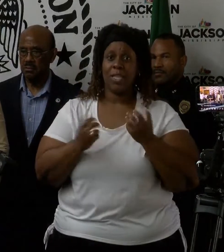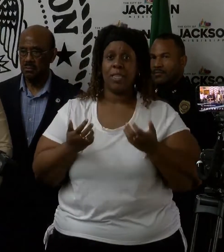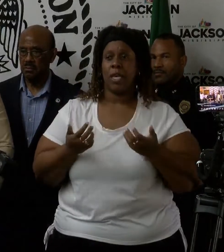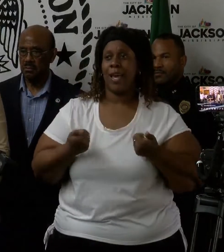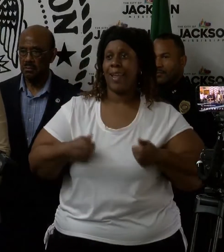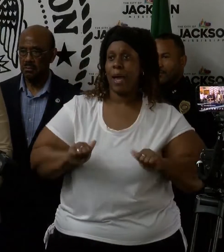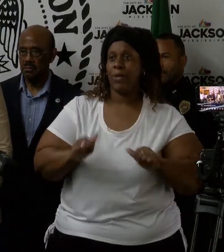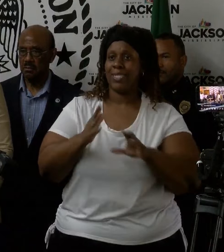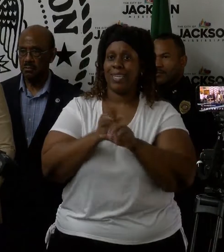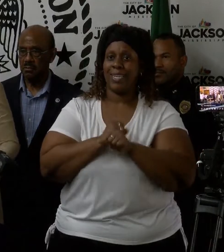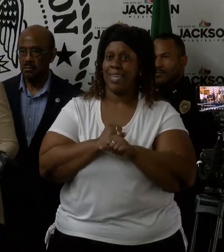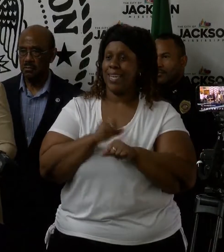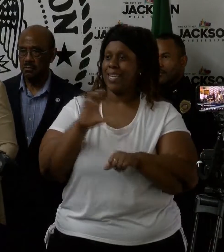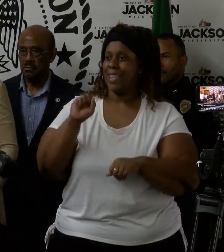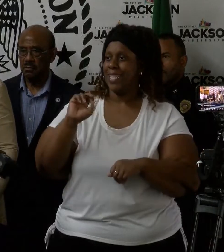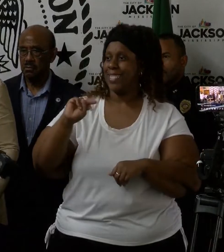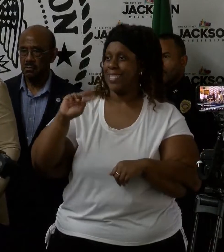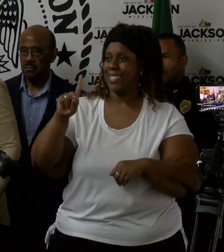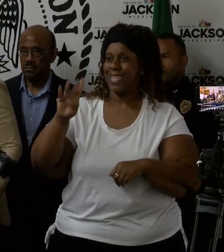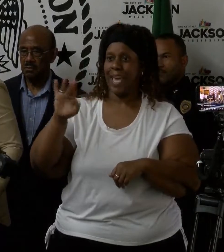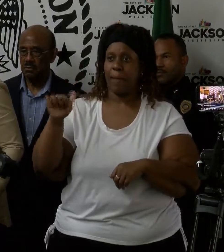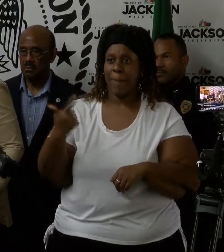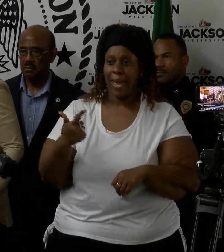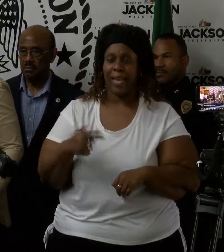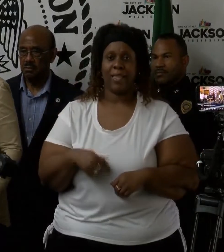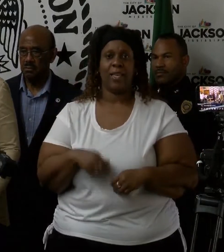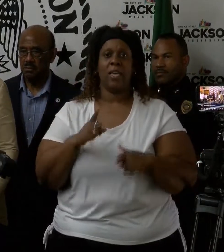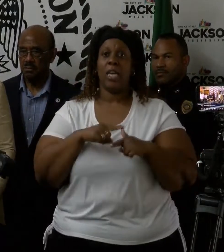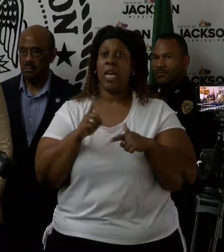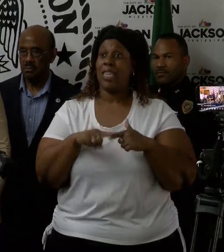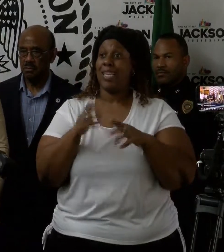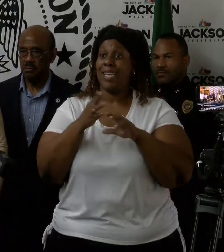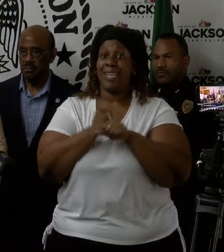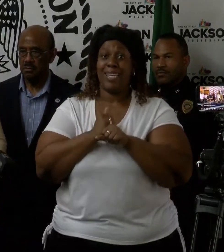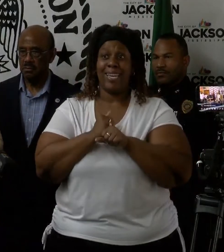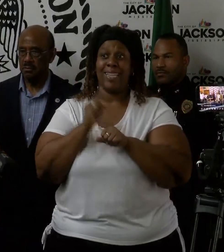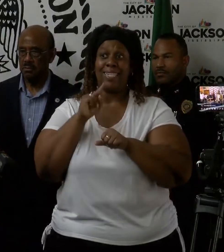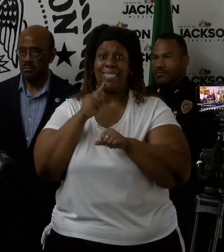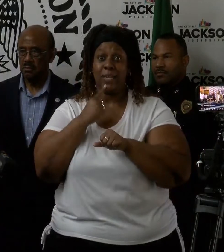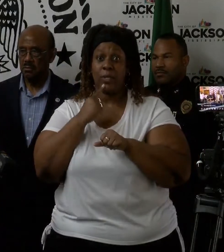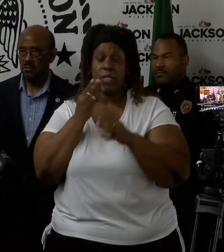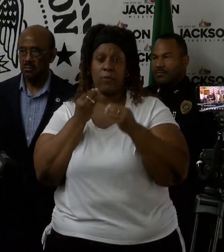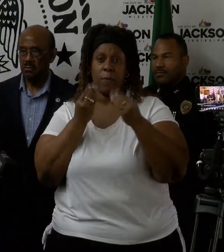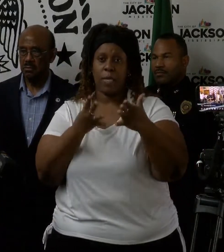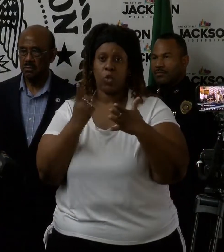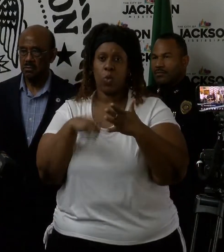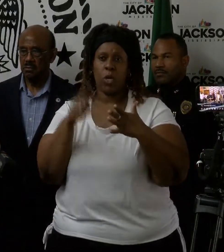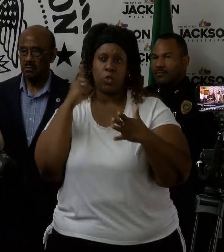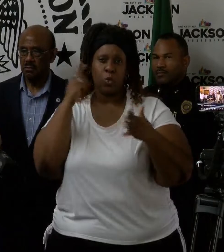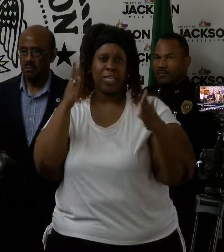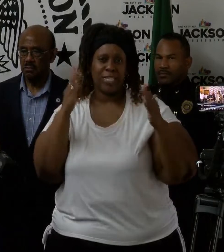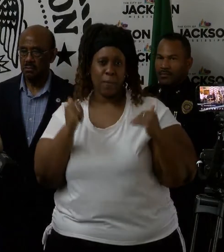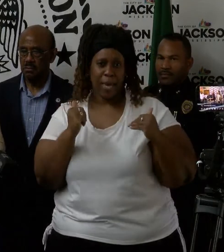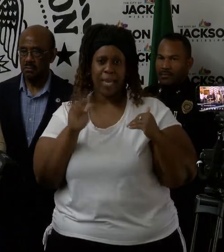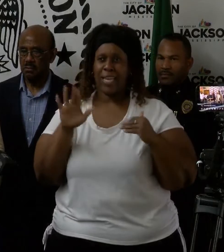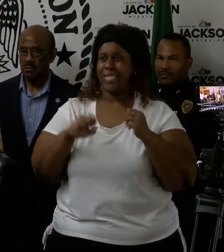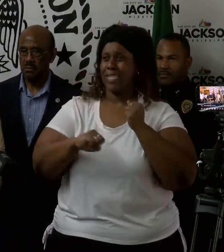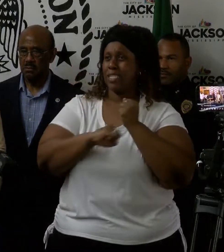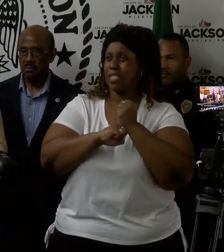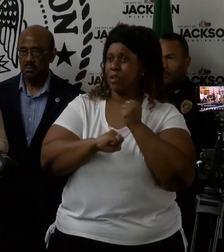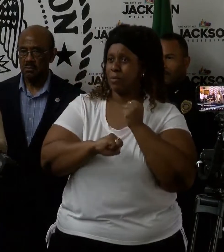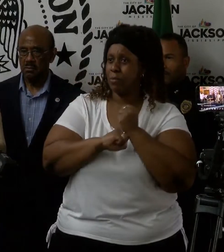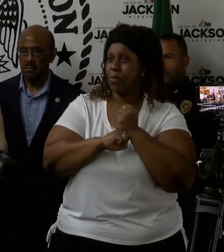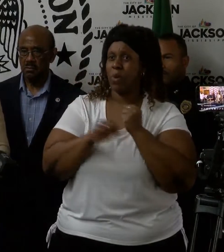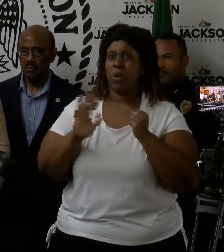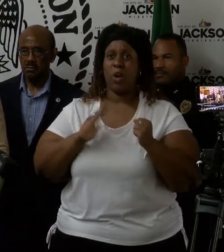get the sandbags out. It is their support that allows us to get the critical information as to what we can expect. It is the support of